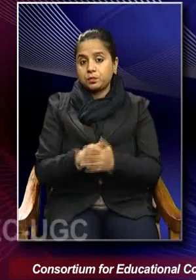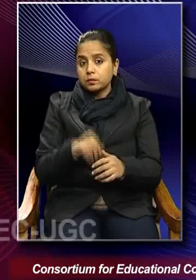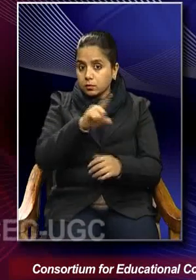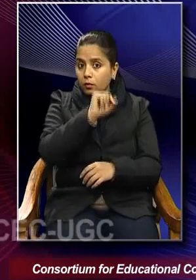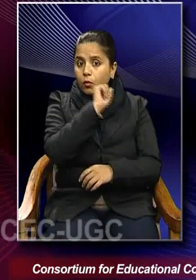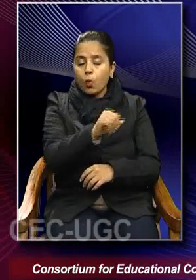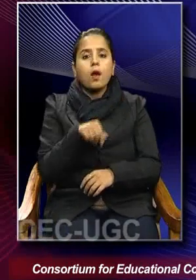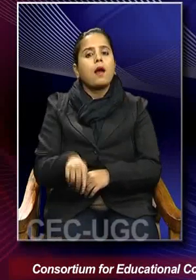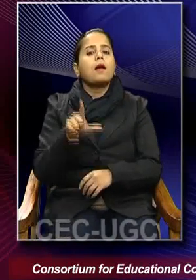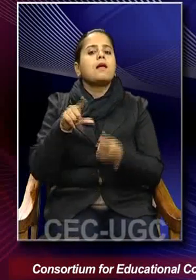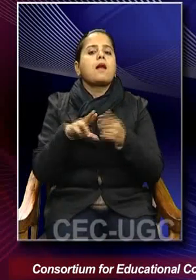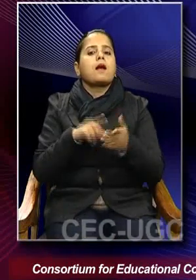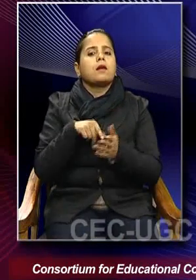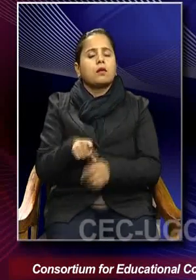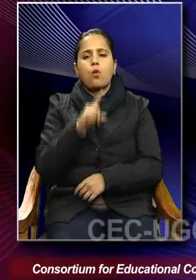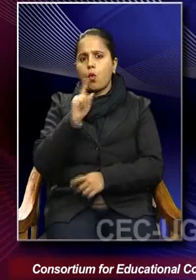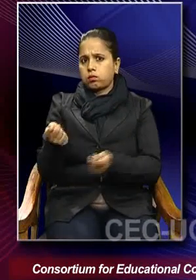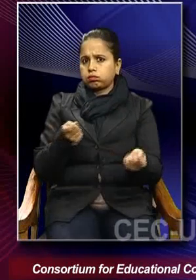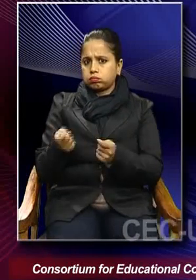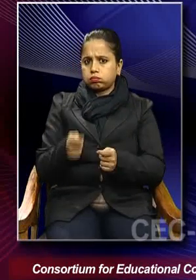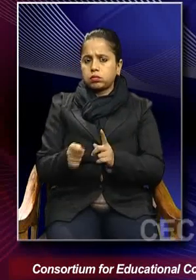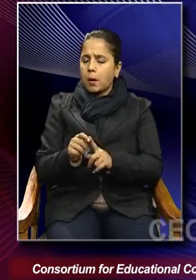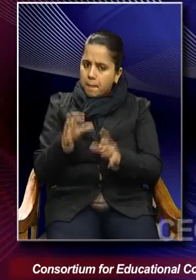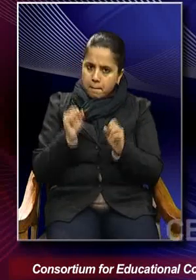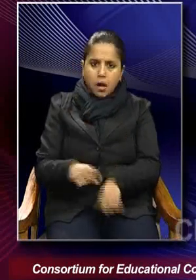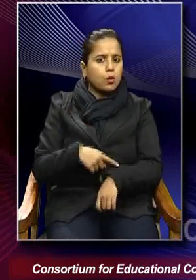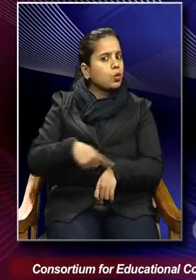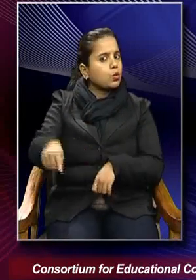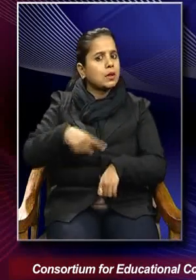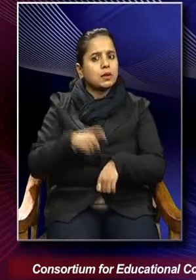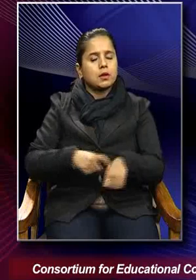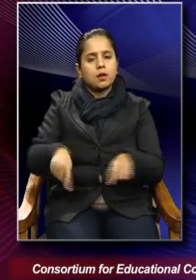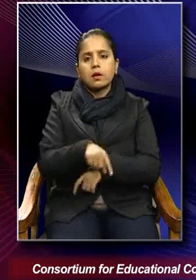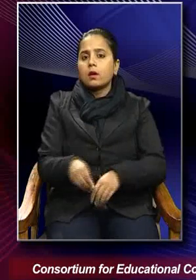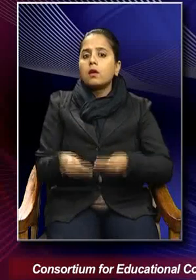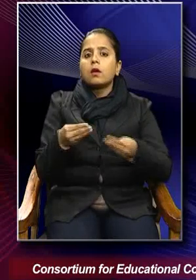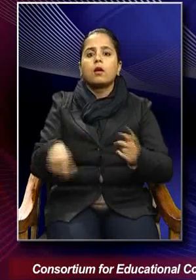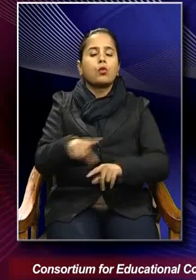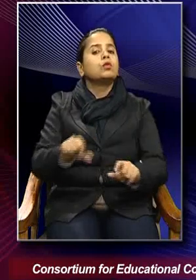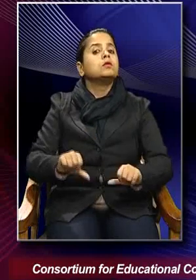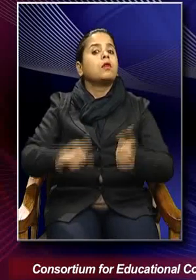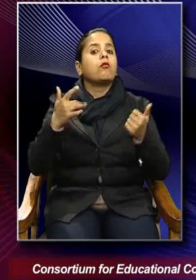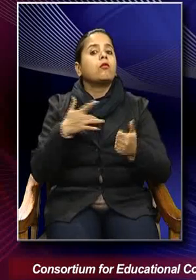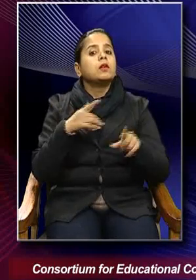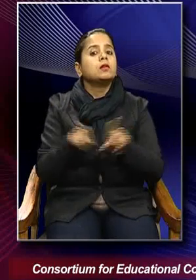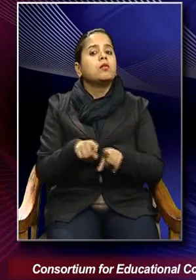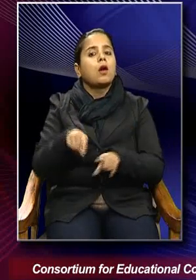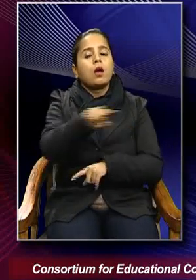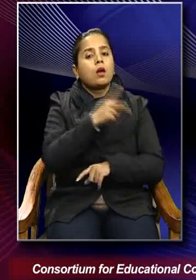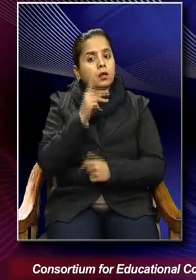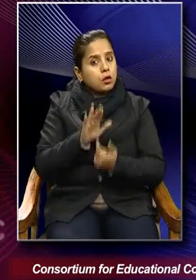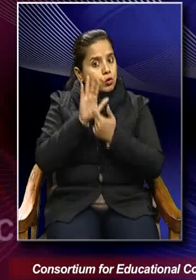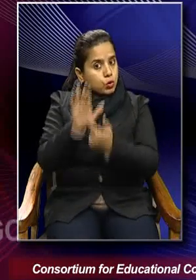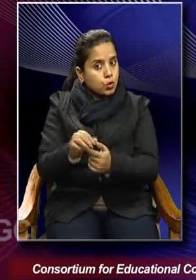dictatorship was given a permanent base by Stalin, who succeeded him, and who came to power